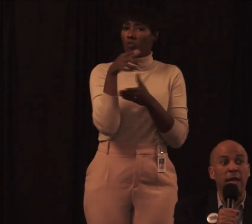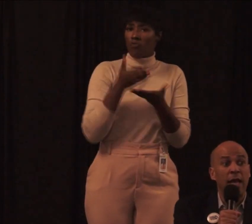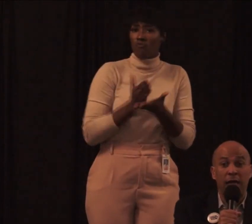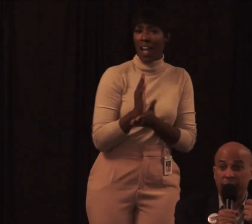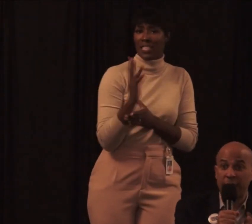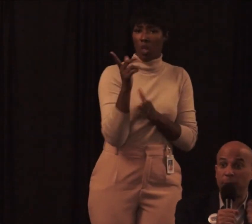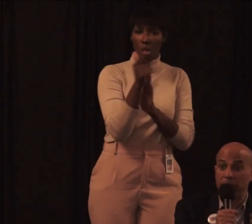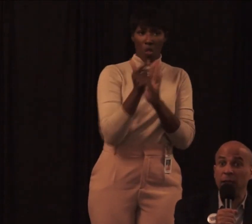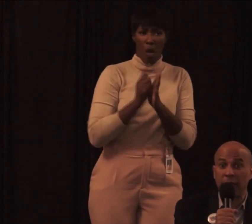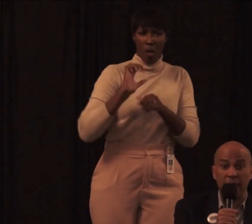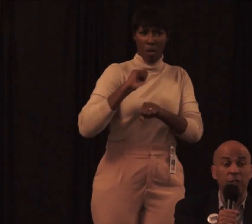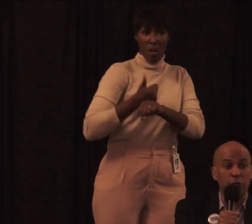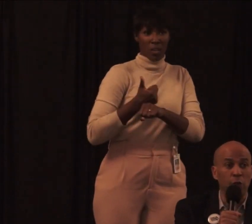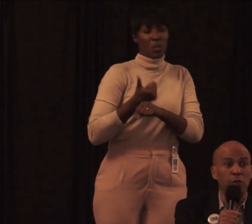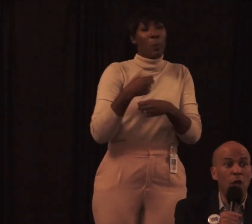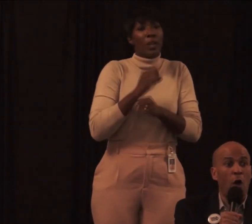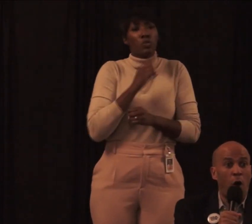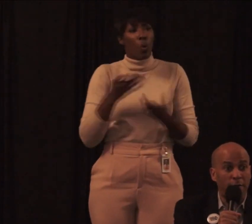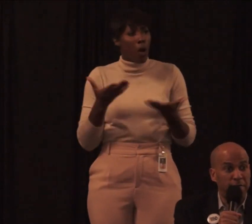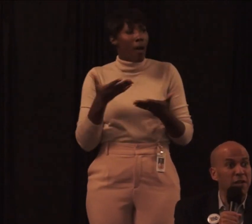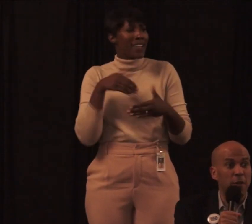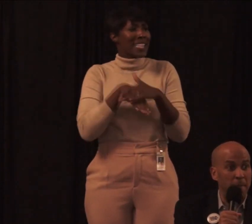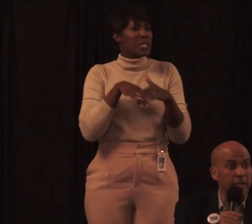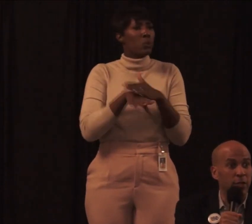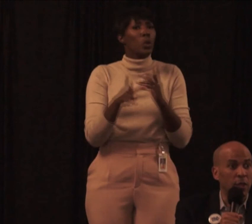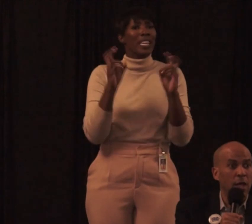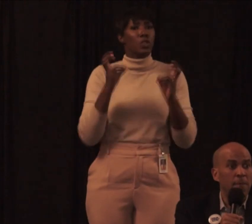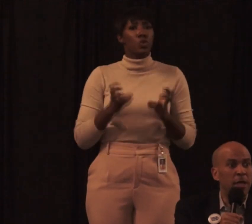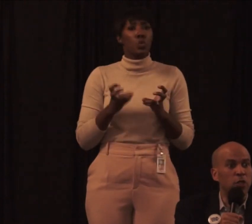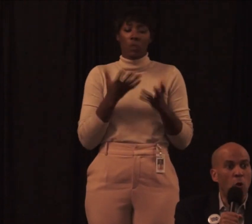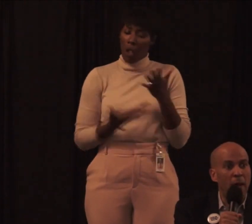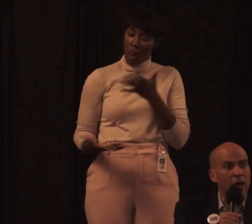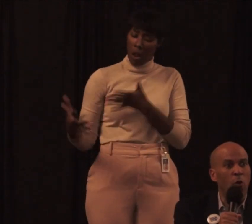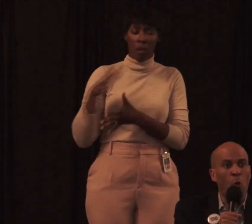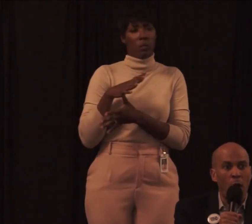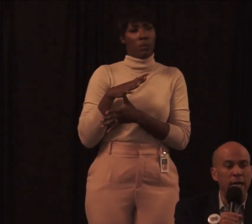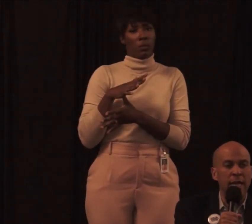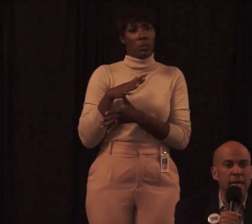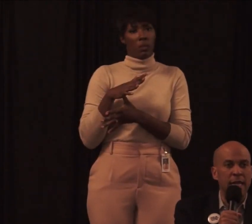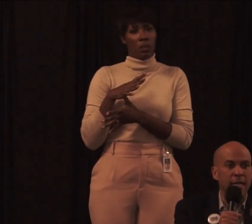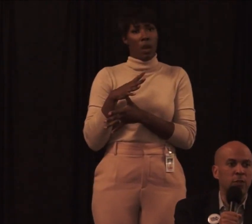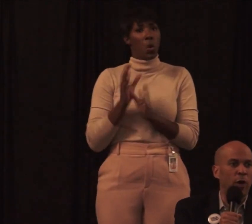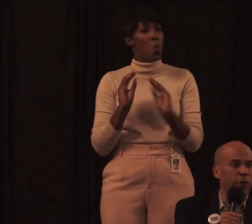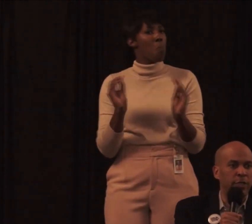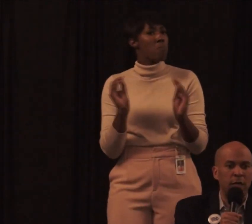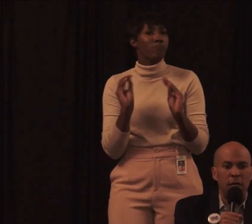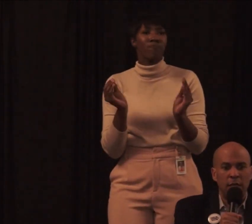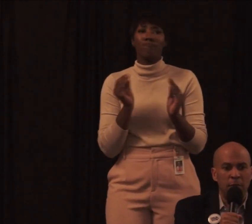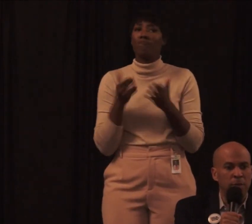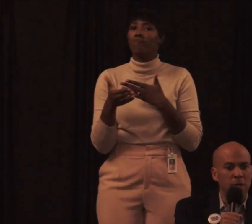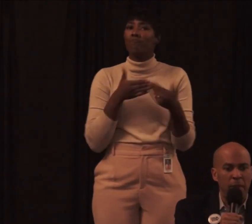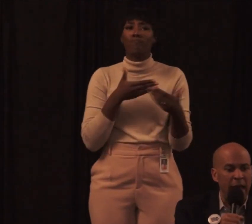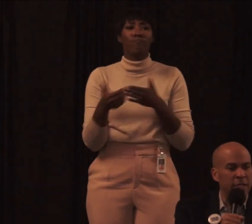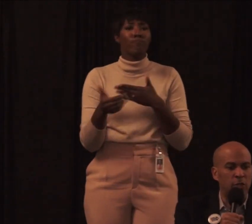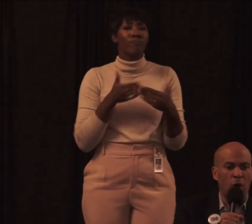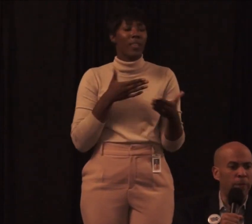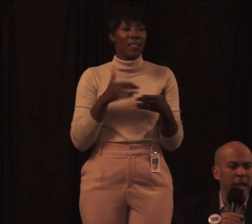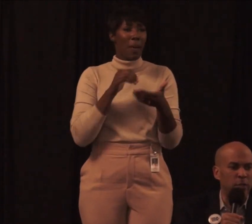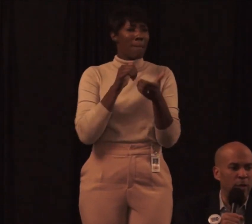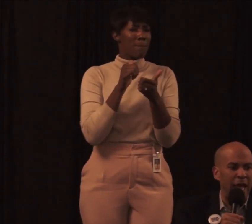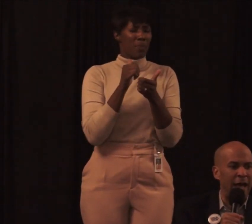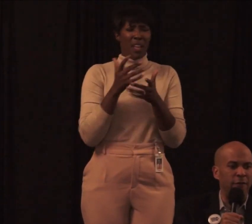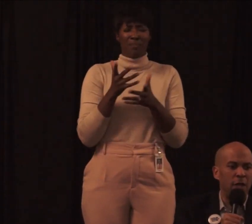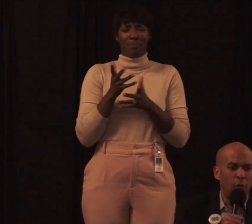makes sure that accessibility issues are fundamental. Because no matter what it is, whether it's the past,